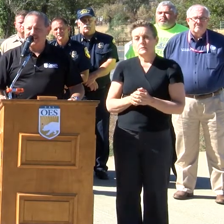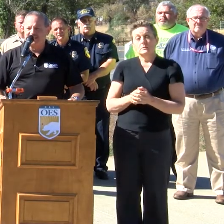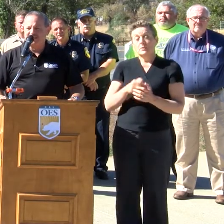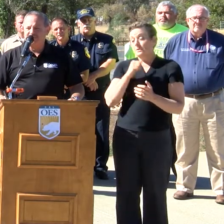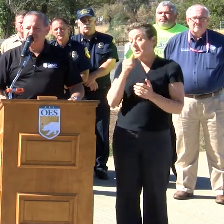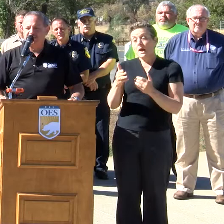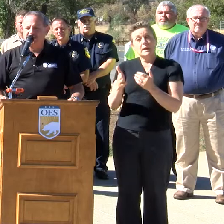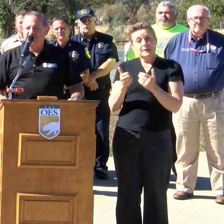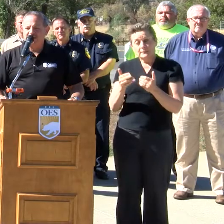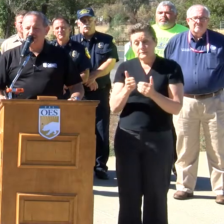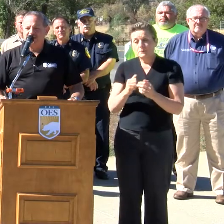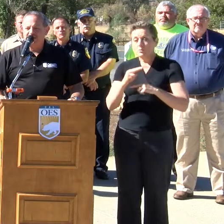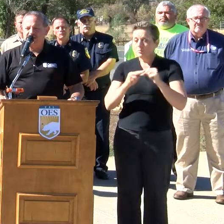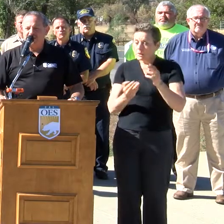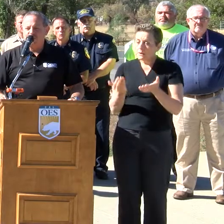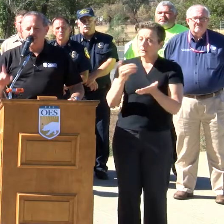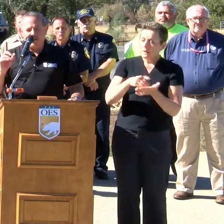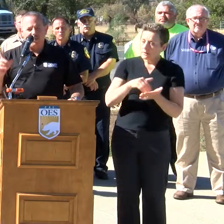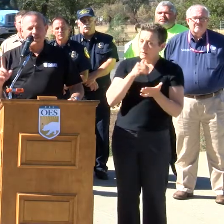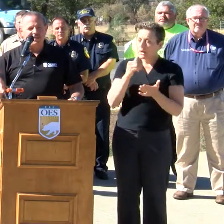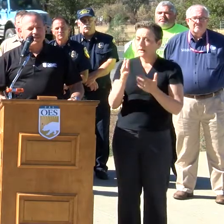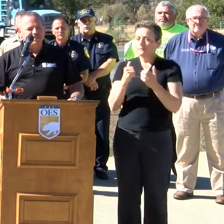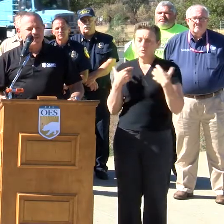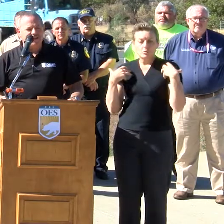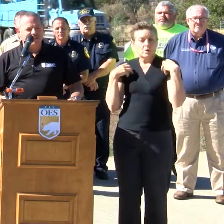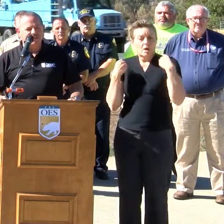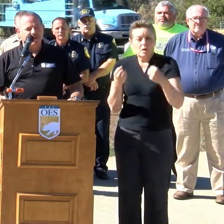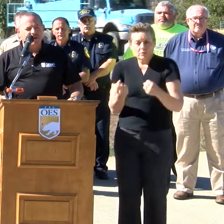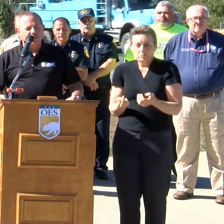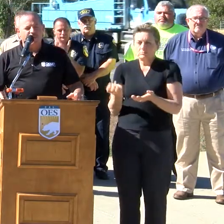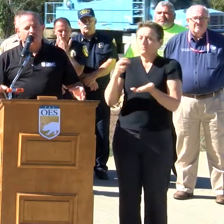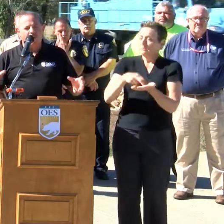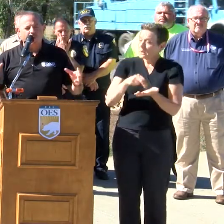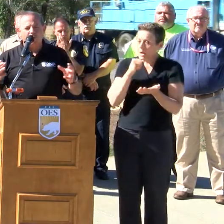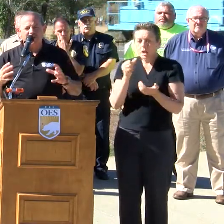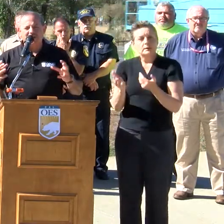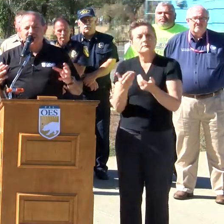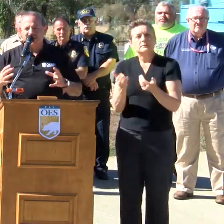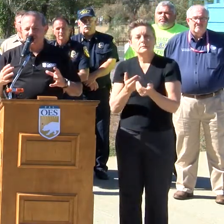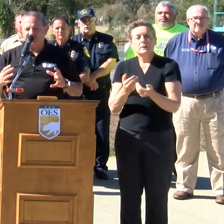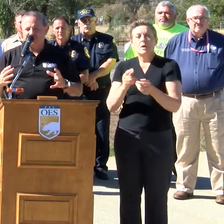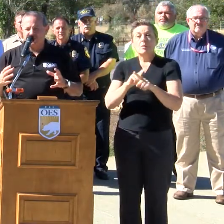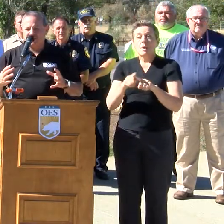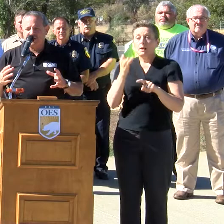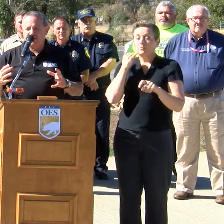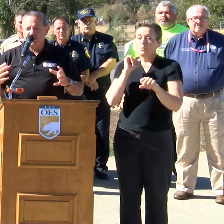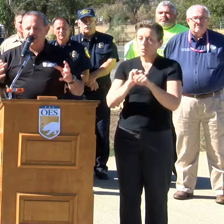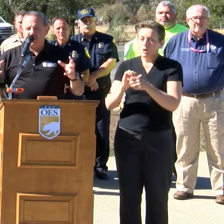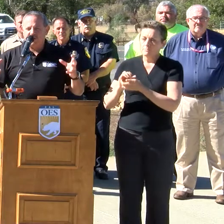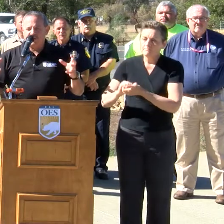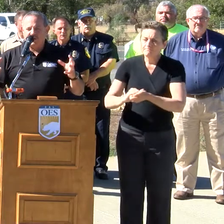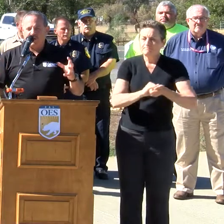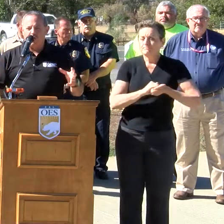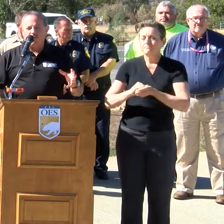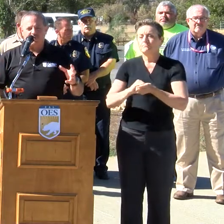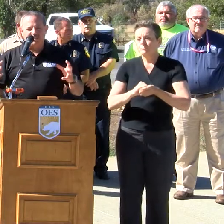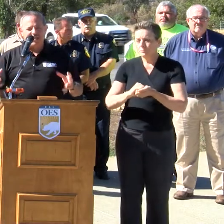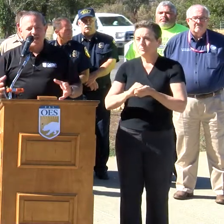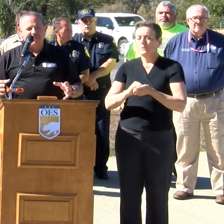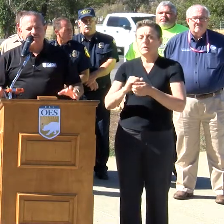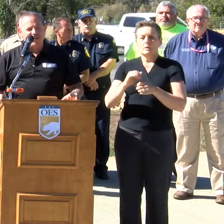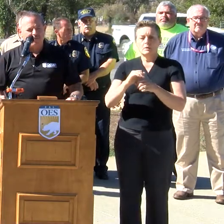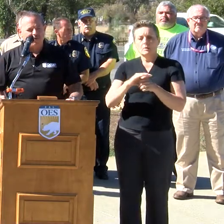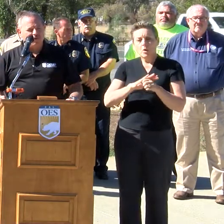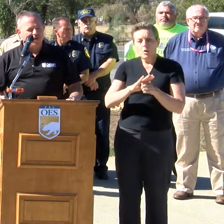easy task. It will not be an easy task. But all working together, local,